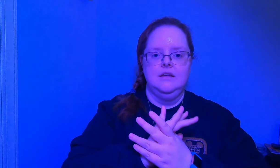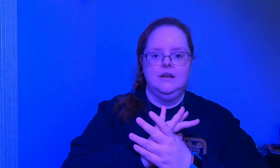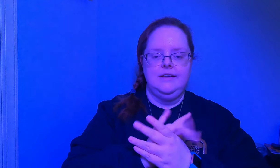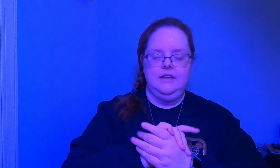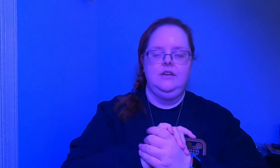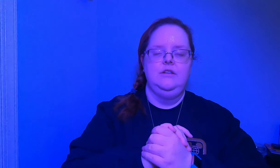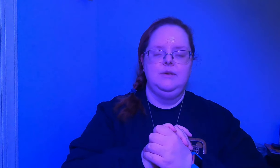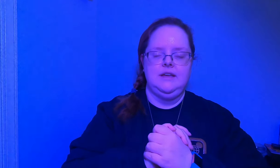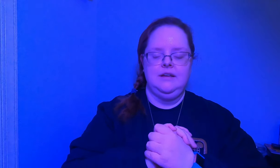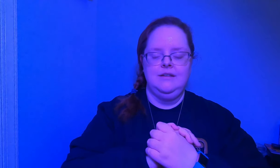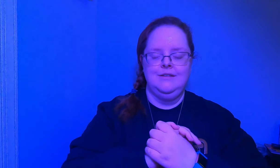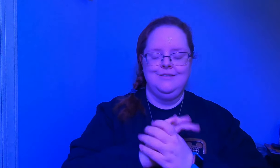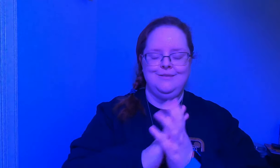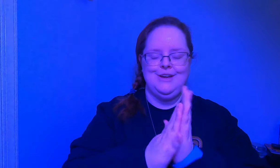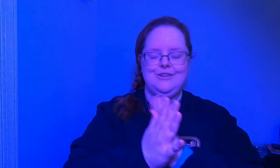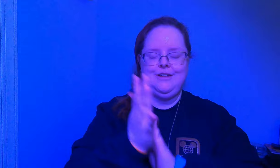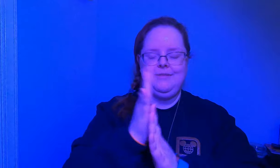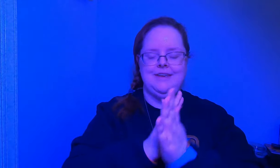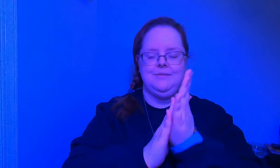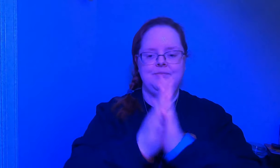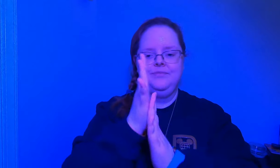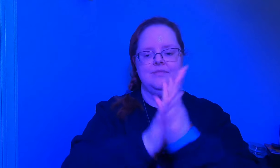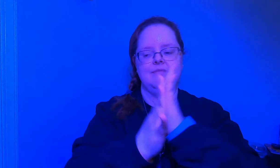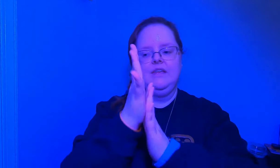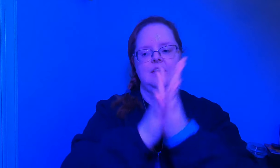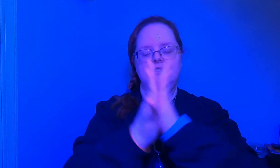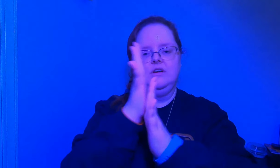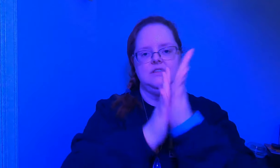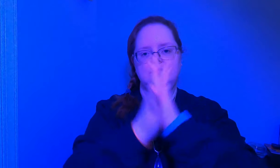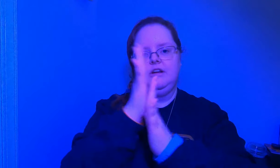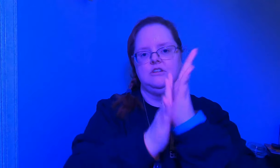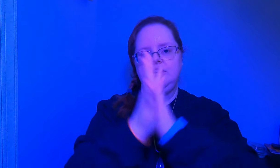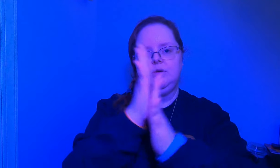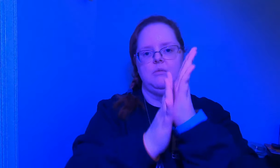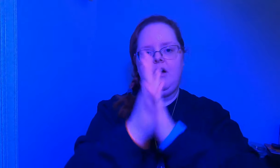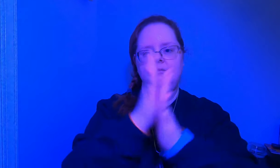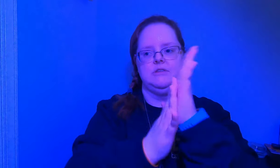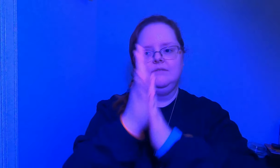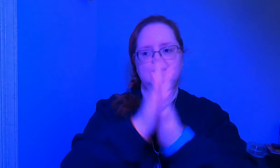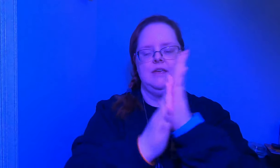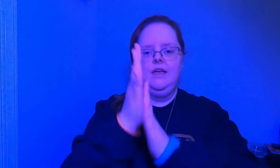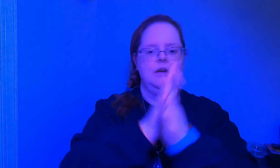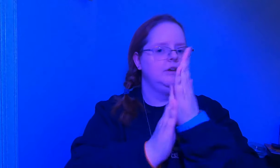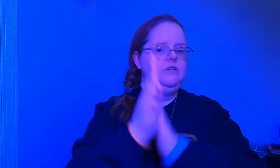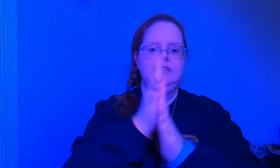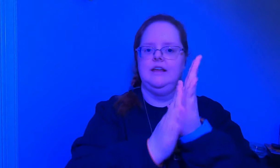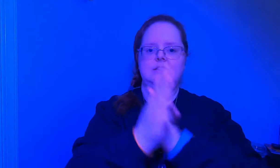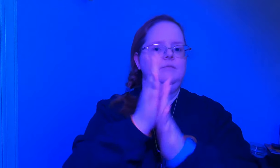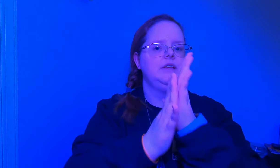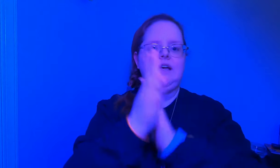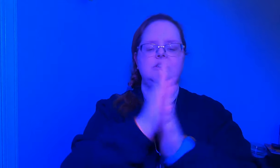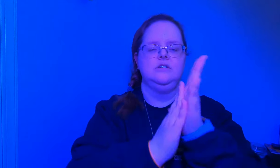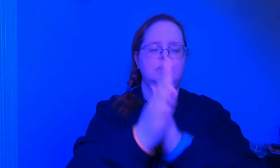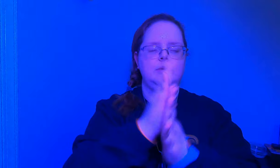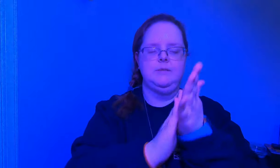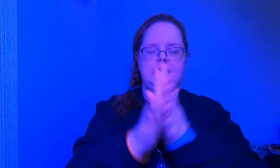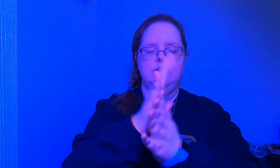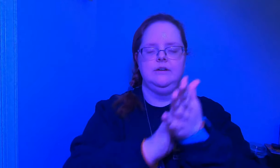i'd like you to begin by draining me and drawing some energy to our palms and we can do that as simply as just rubbing them together